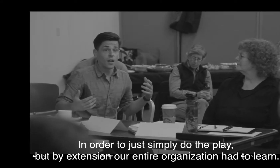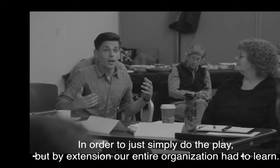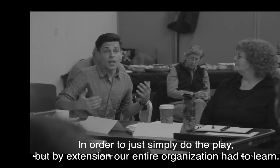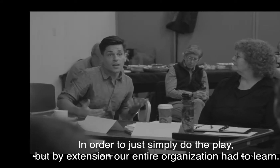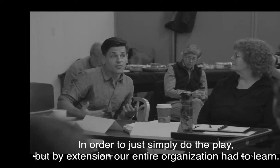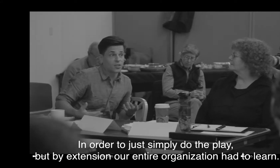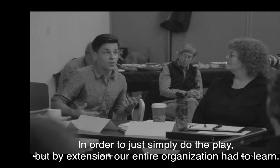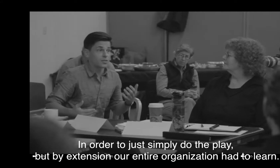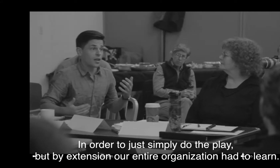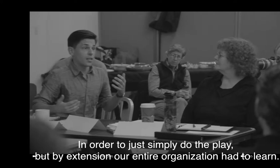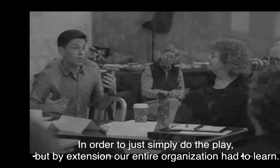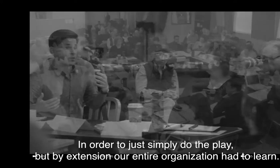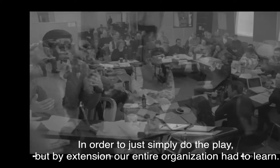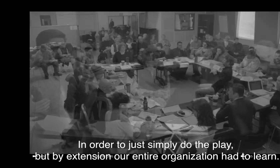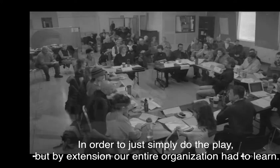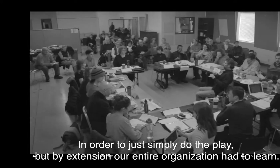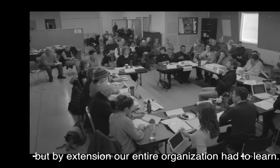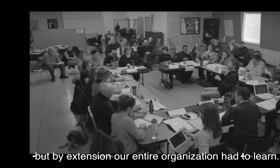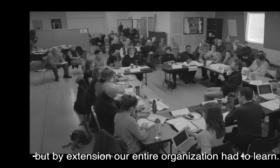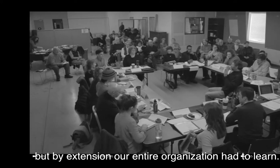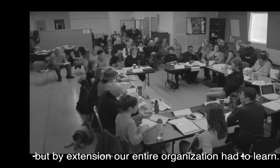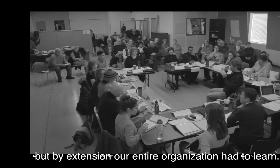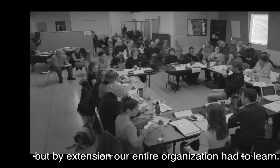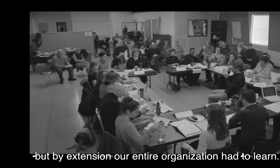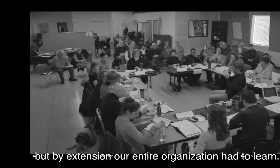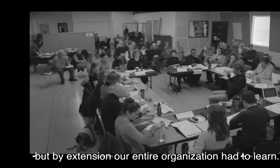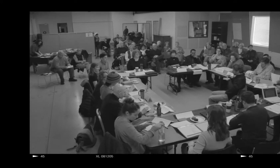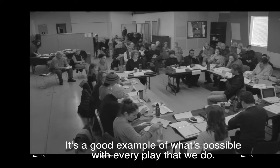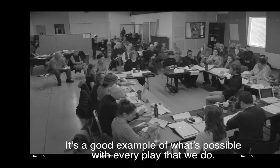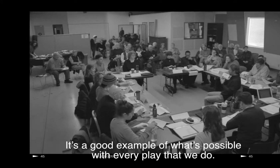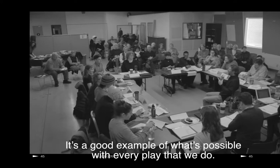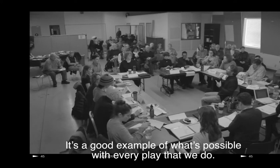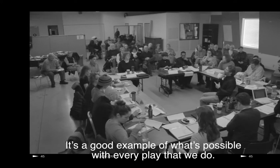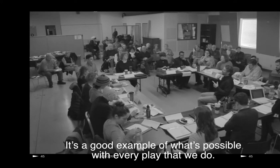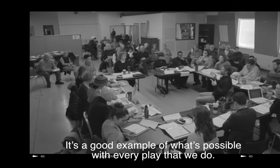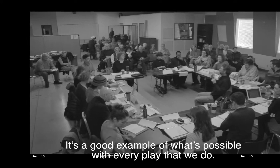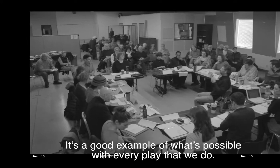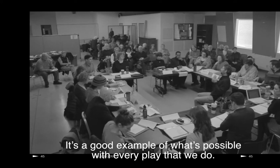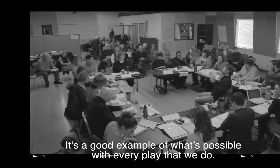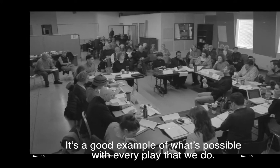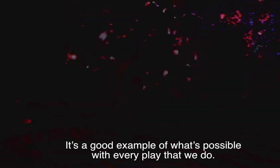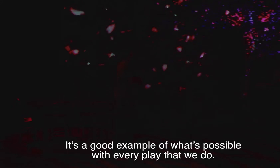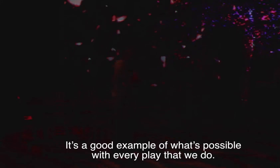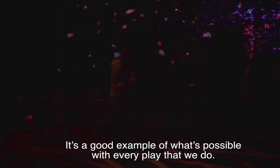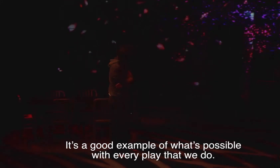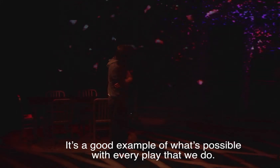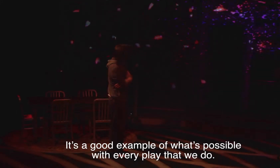play. But by extension, our entire organization had to learn. And it's a good example of what's possible with every play that we do.